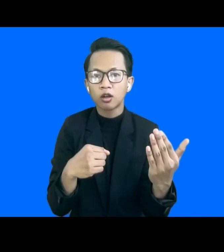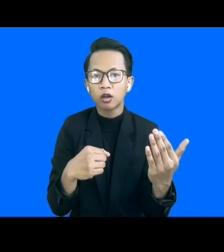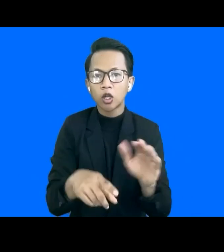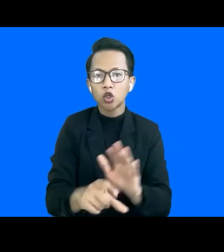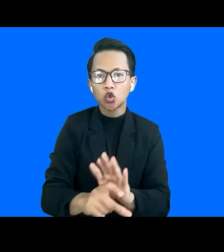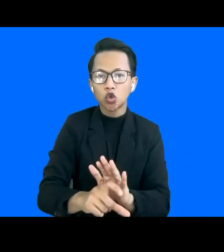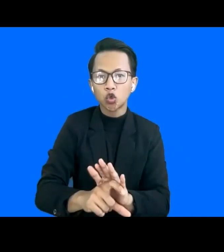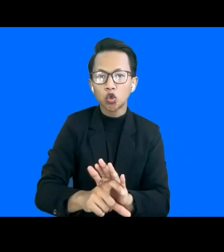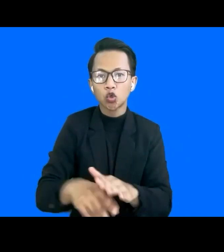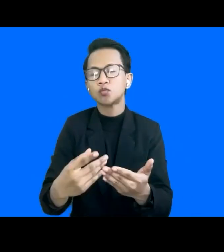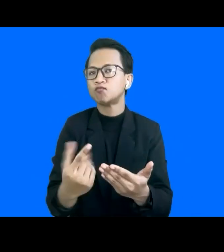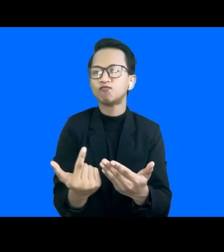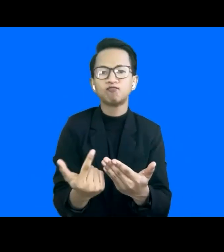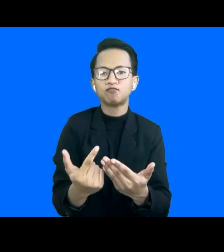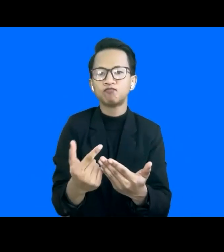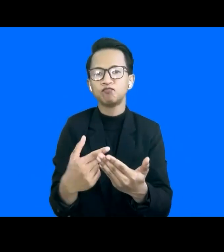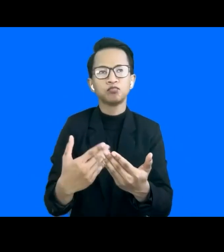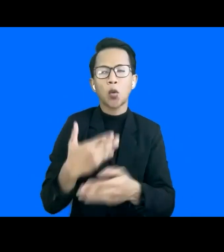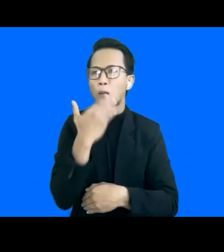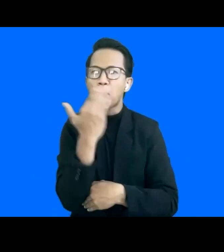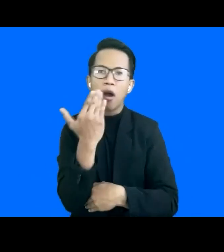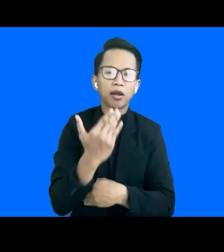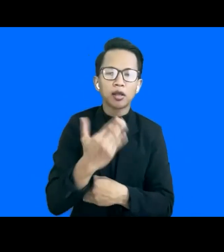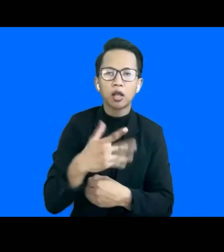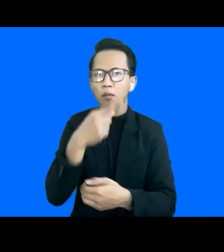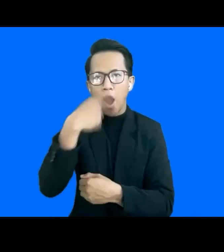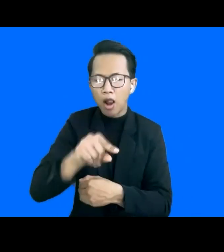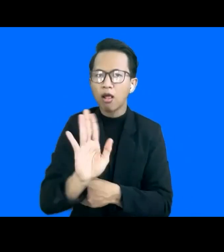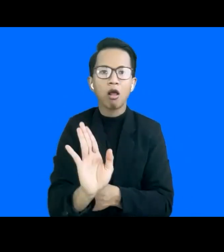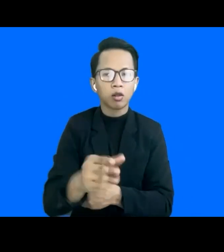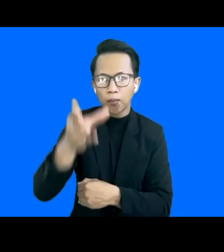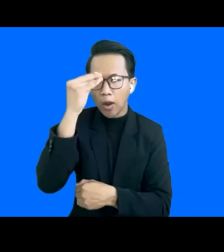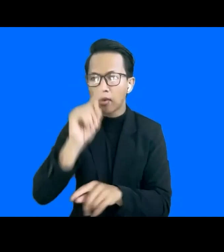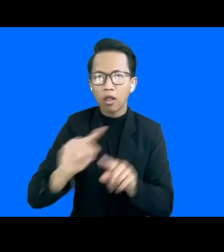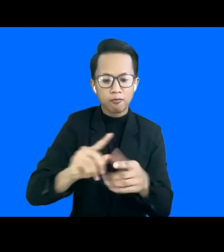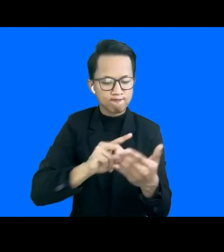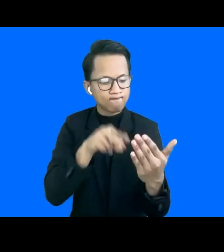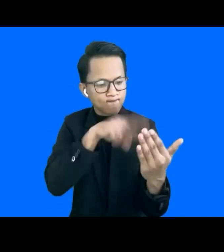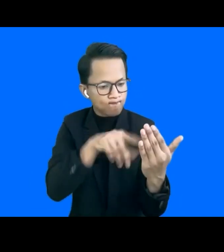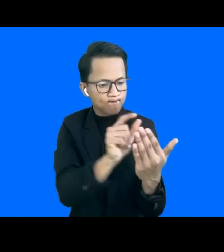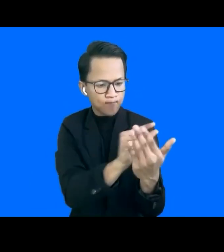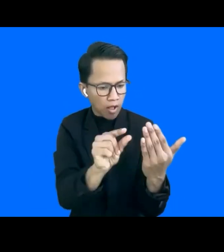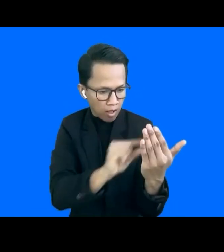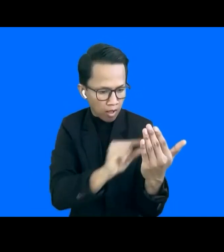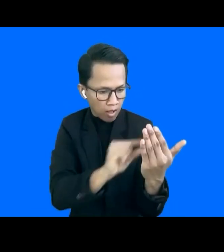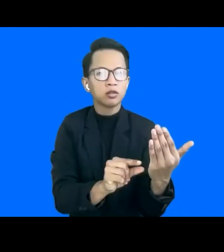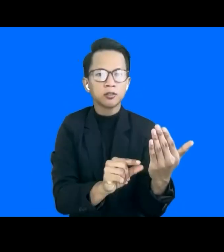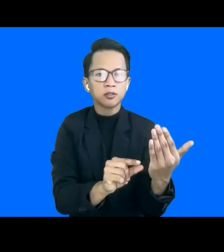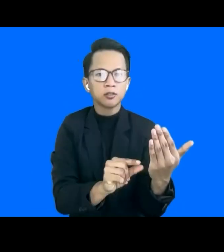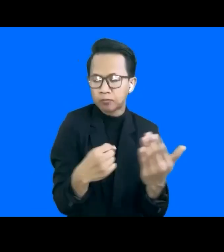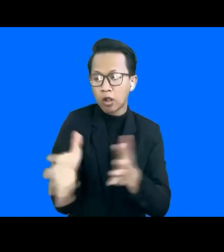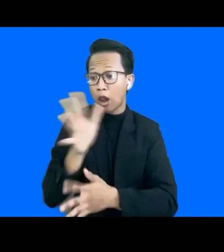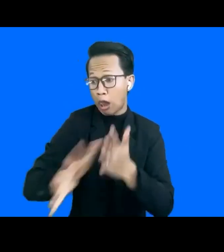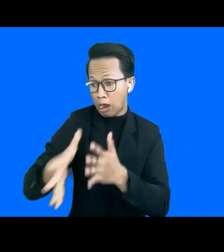Thai language as that language it's not that language that language to be like a language so after we